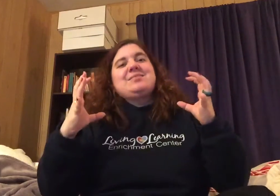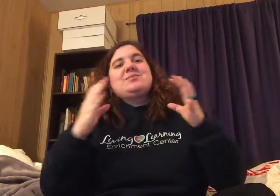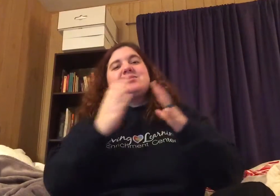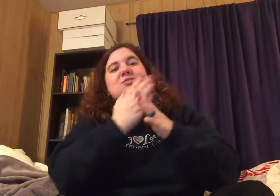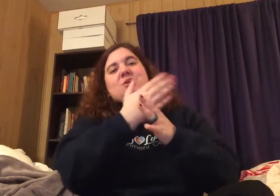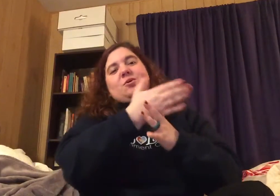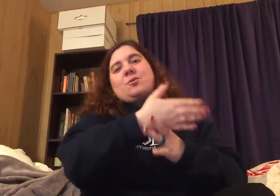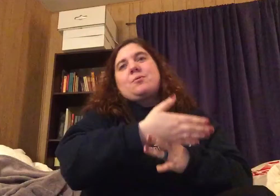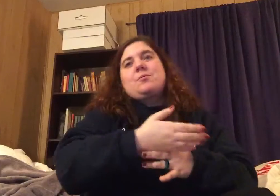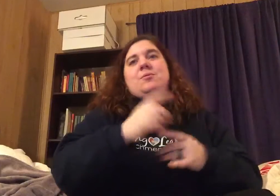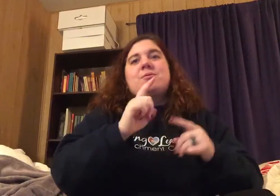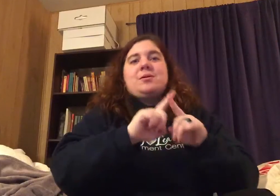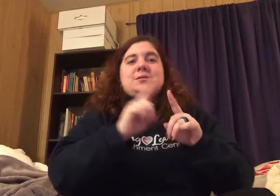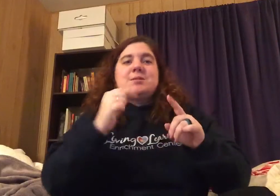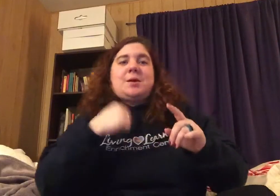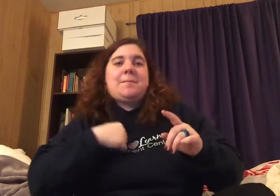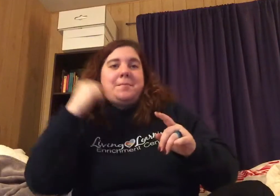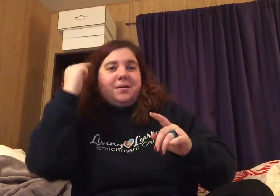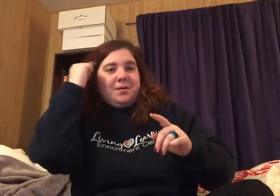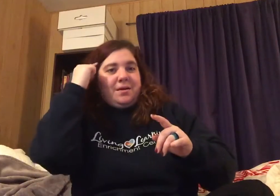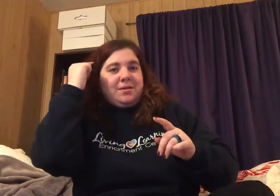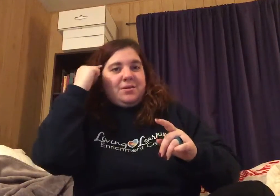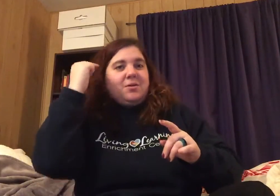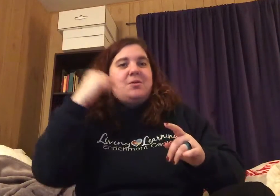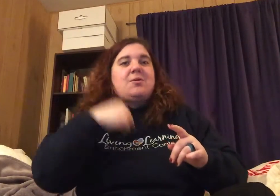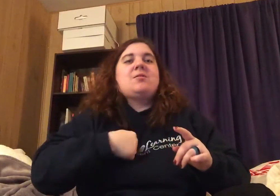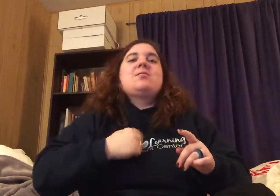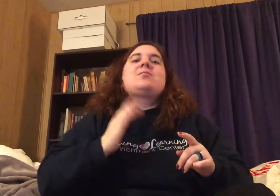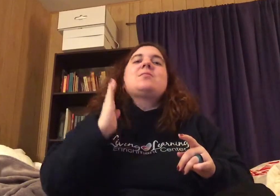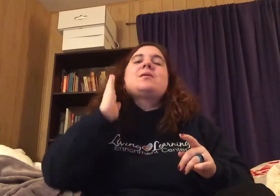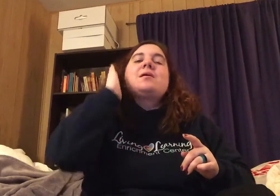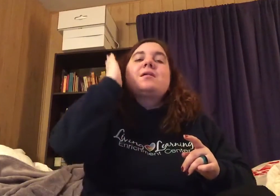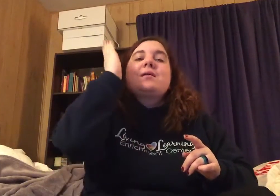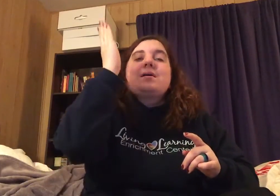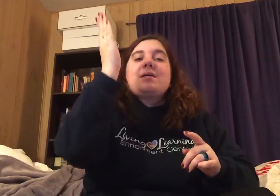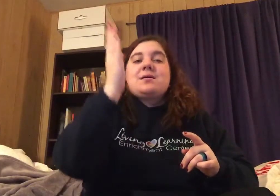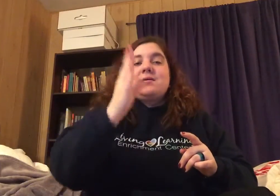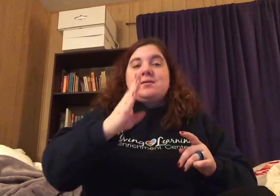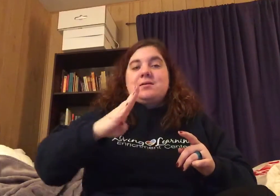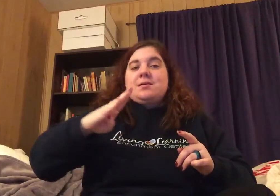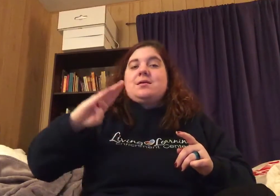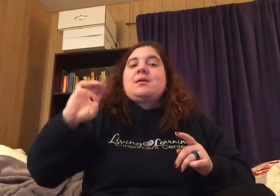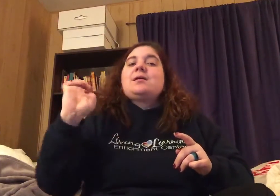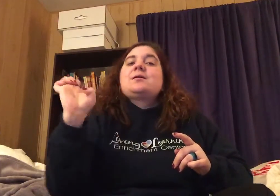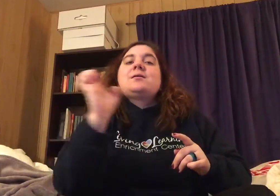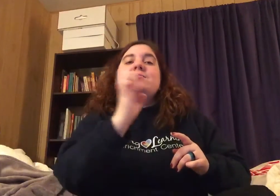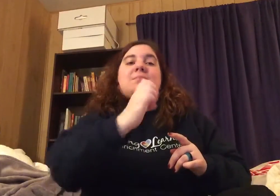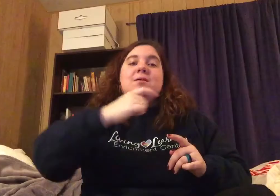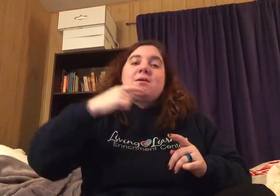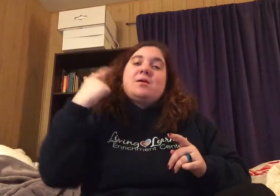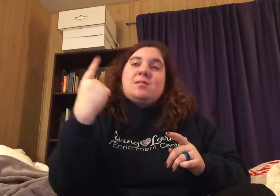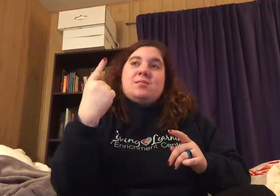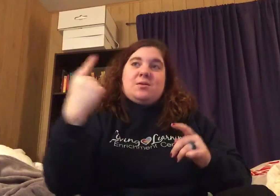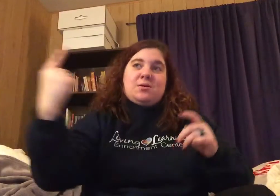so much But I know that I could be the